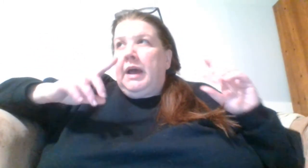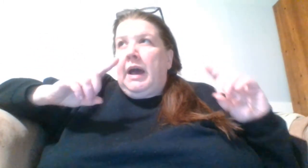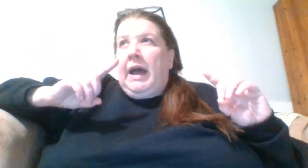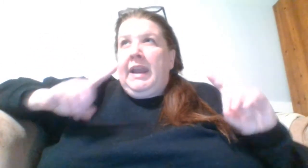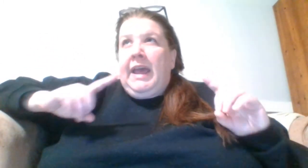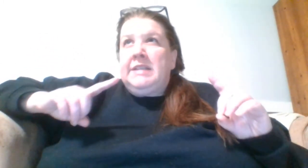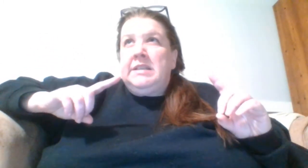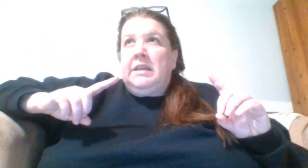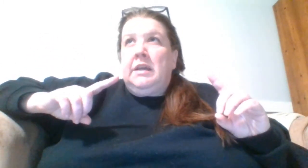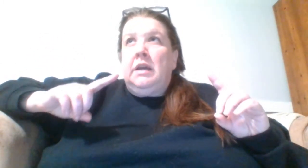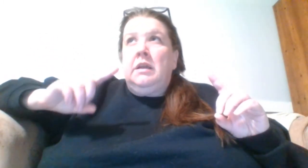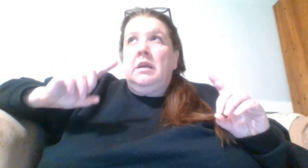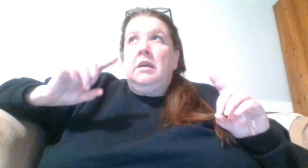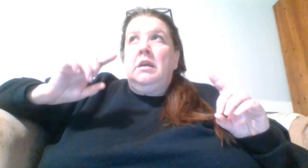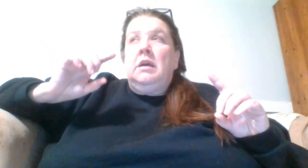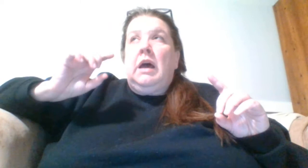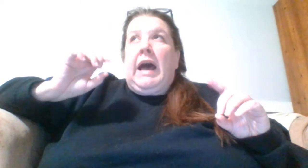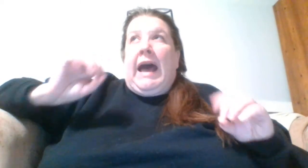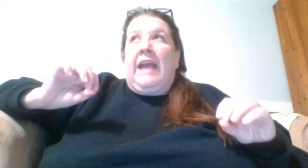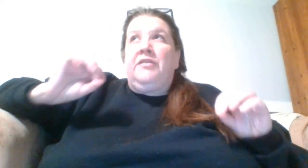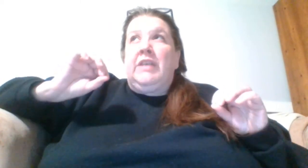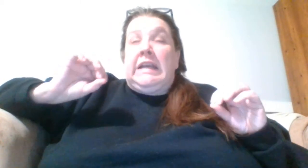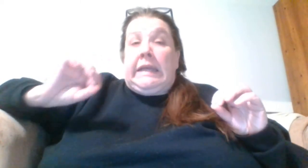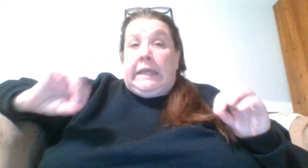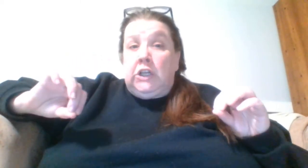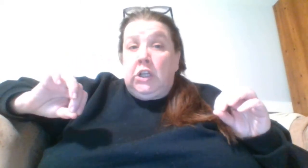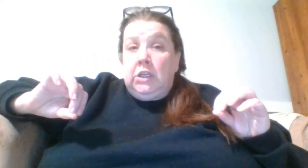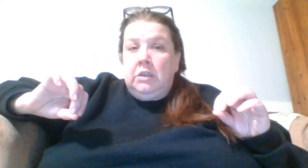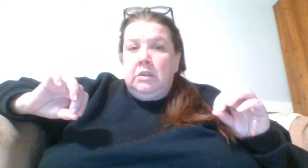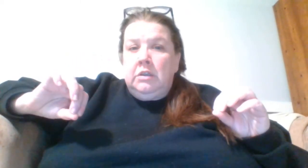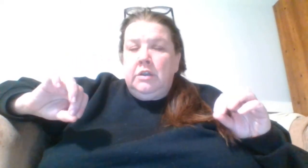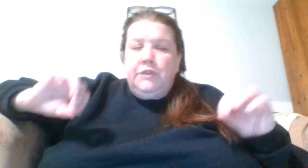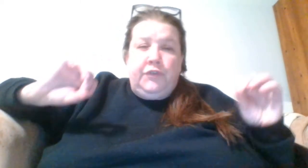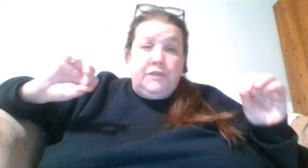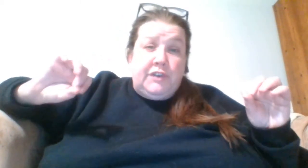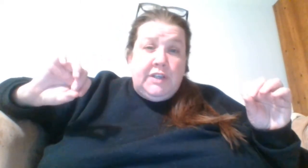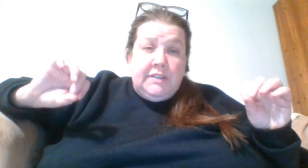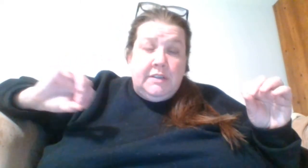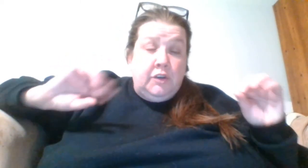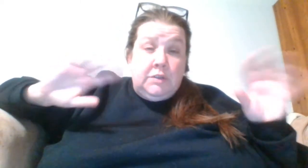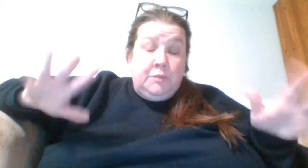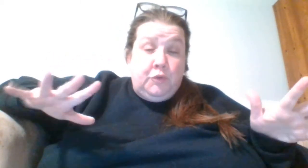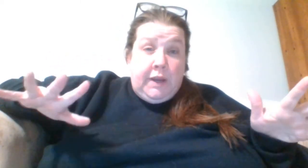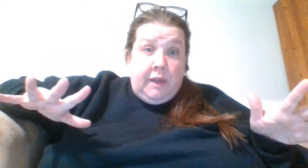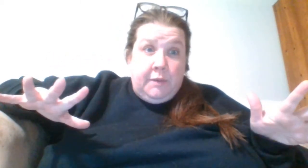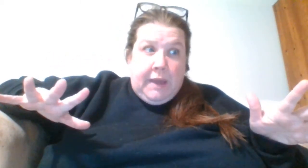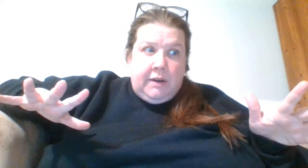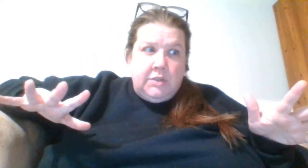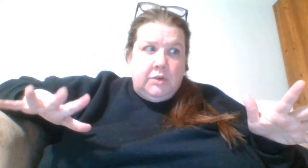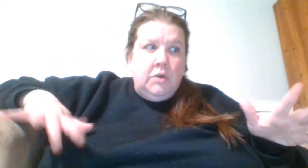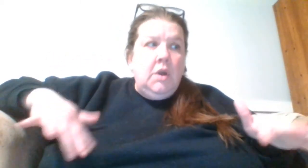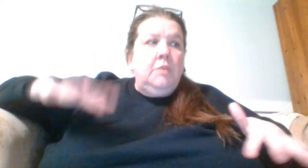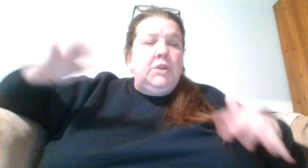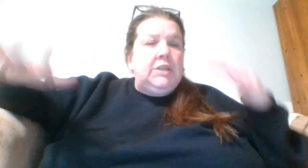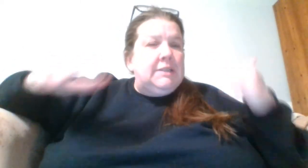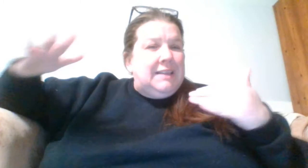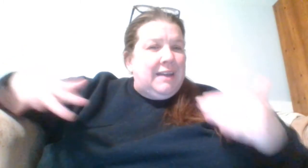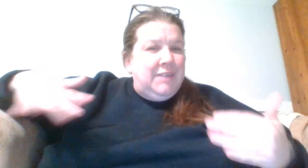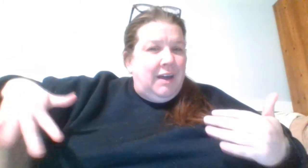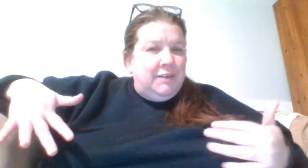on Etsy Ivory Needle first of all she does some great other patterns too but she has a lot of the other